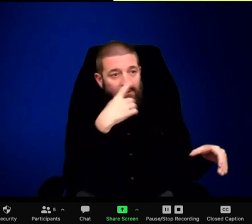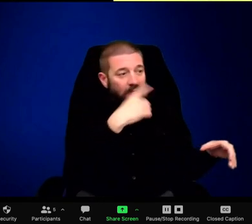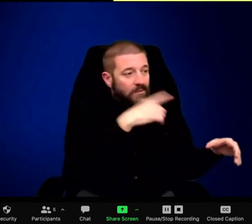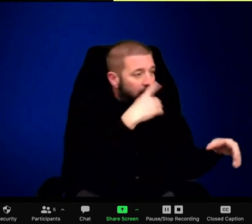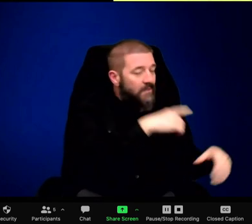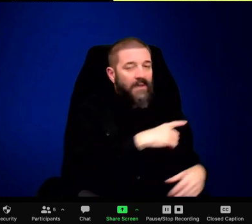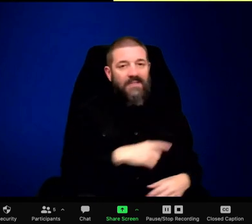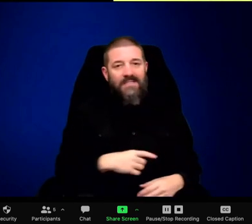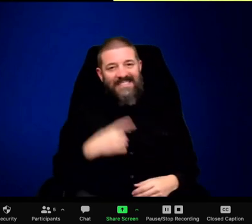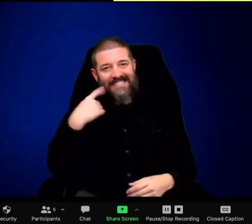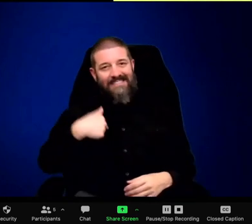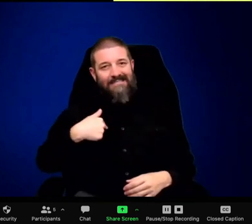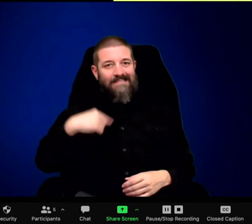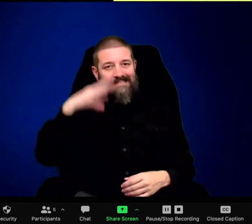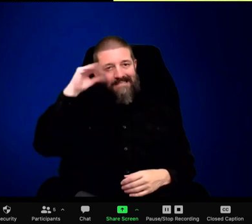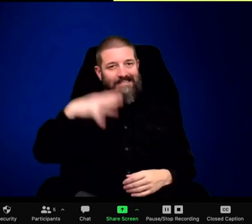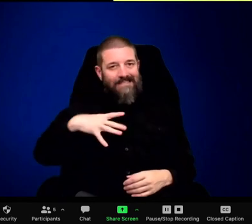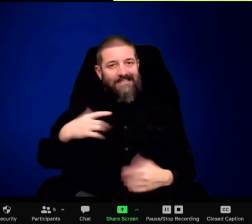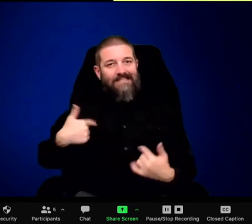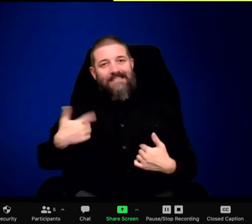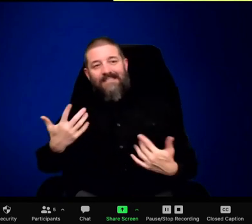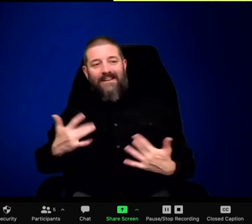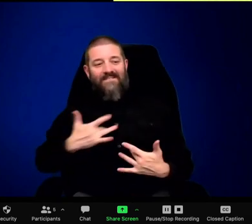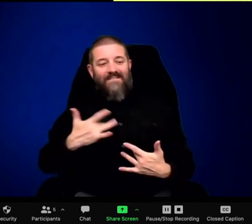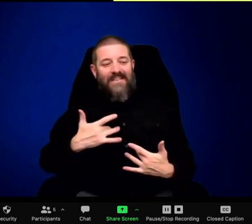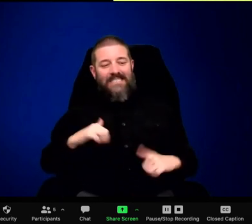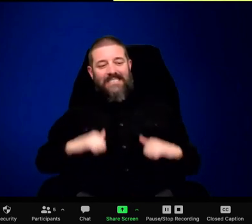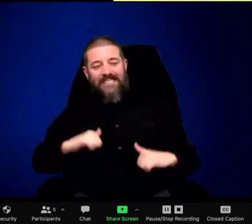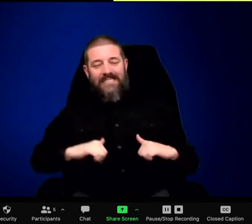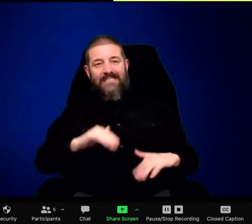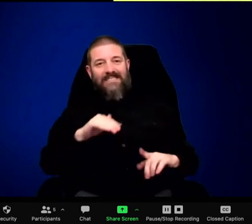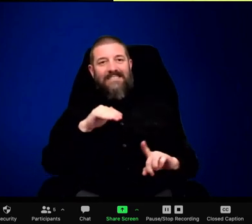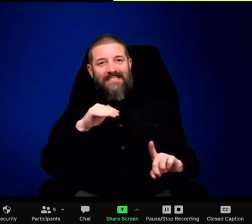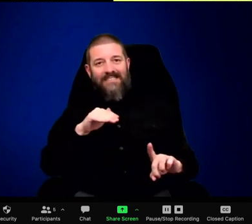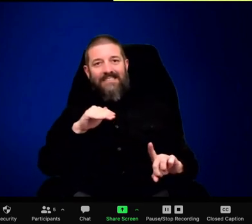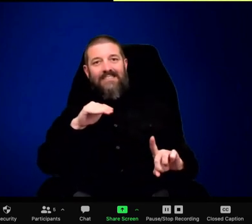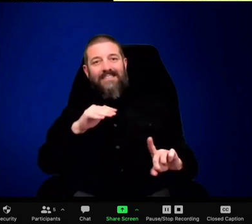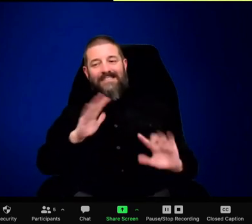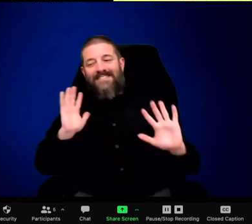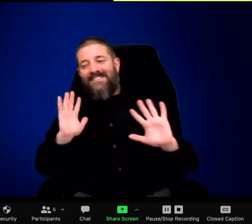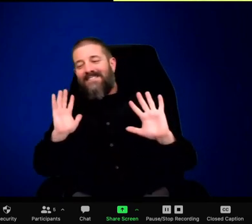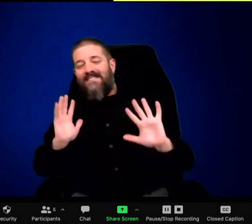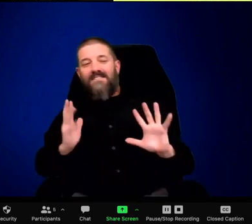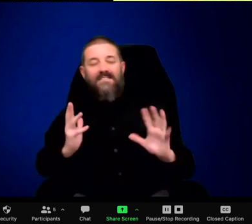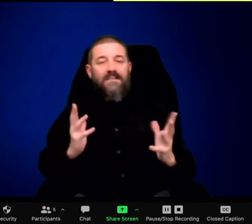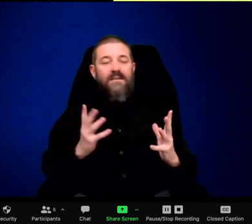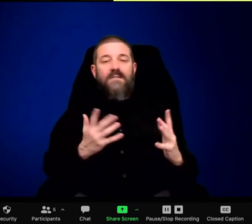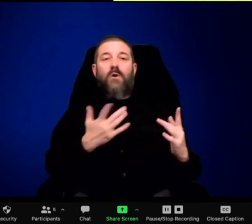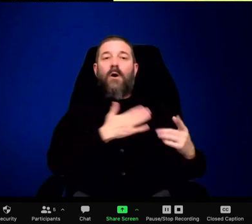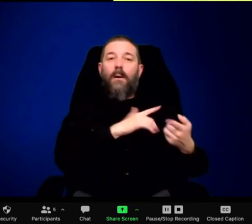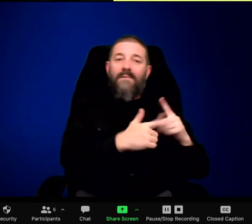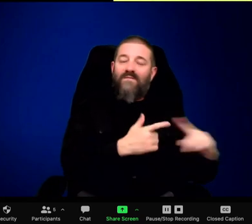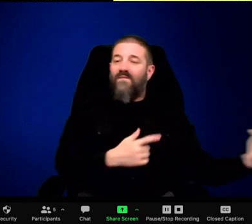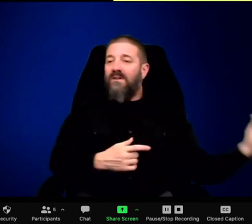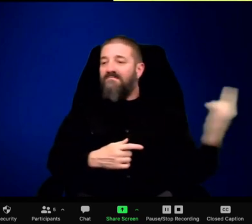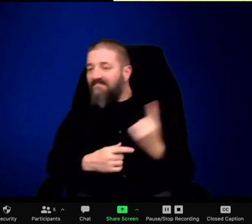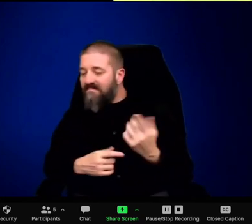the effect that that had on me was just this great motivation to,